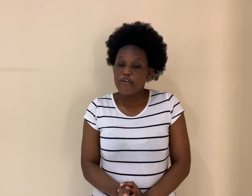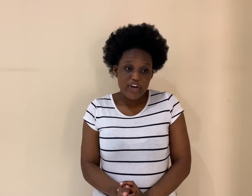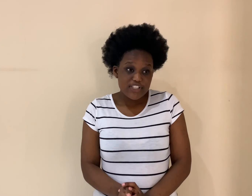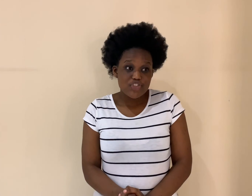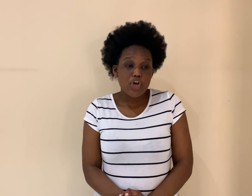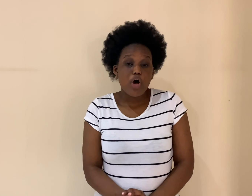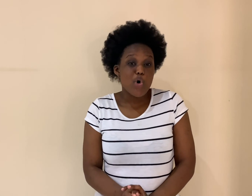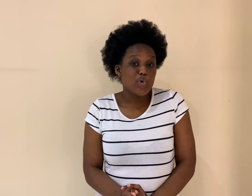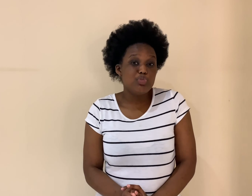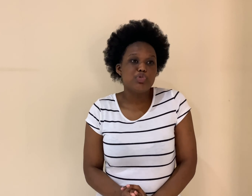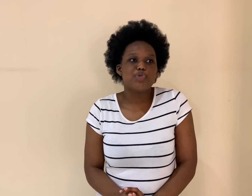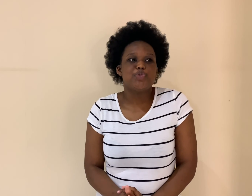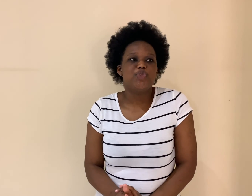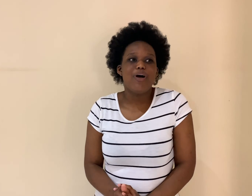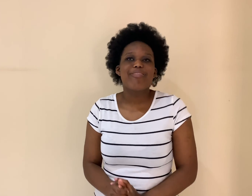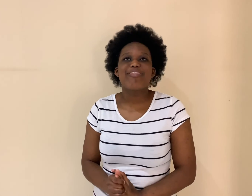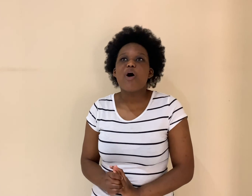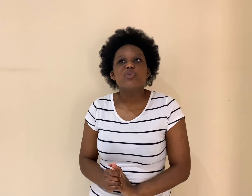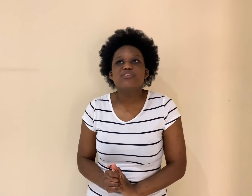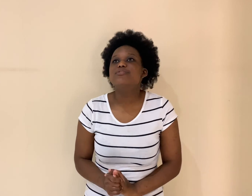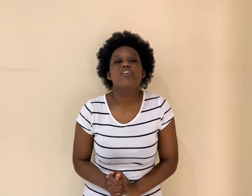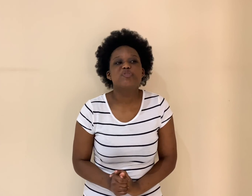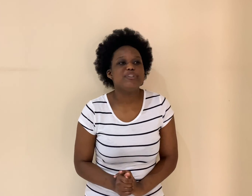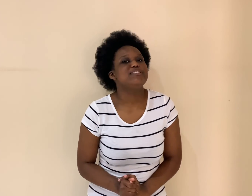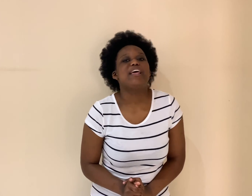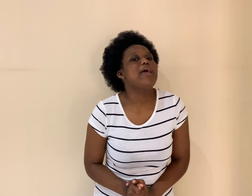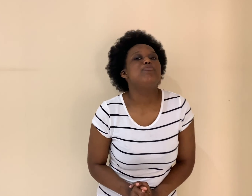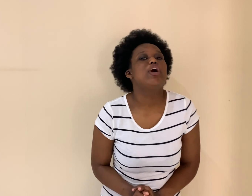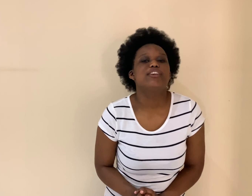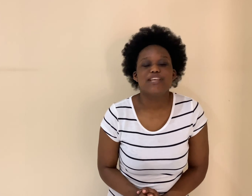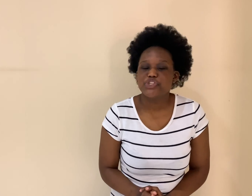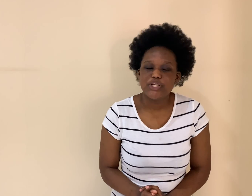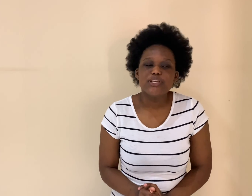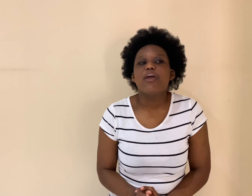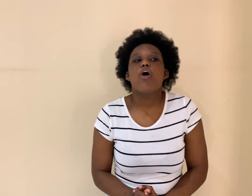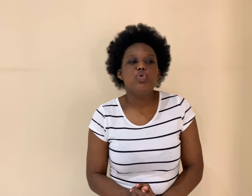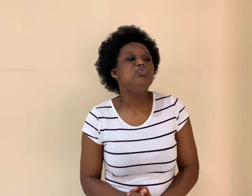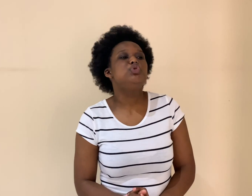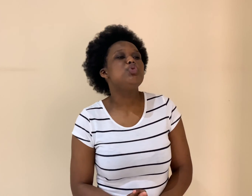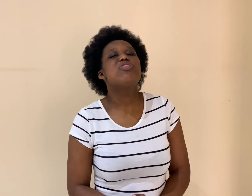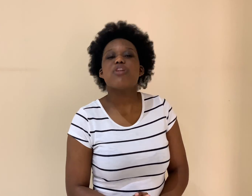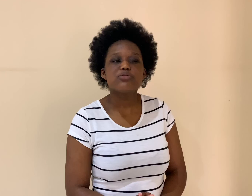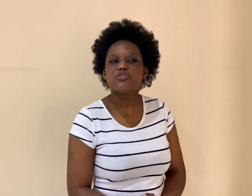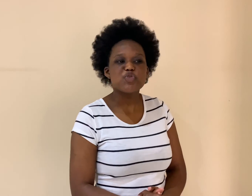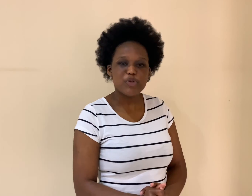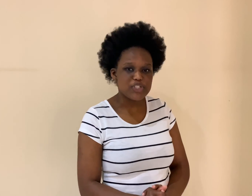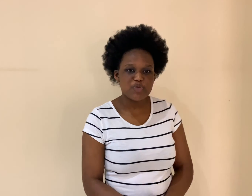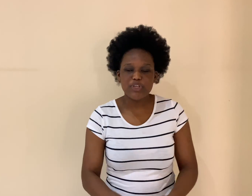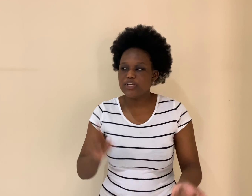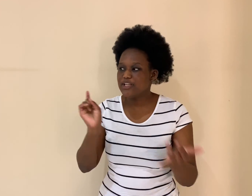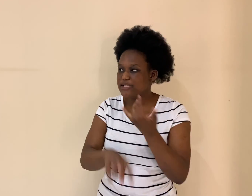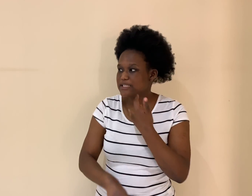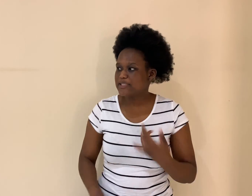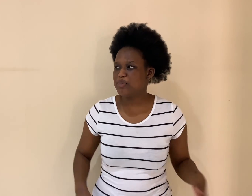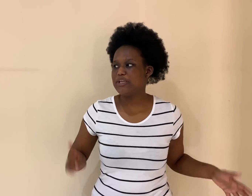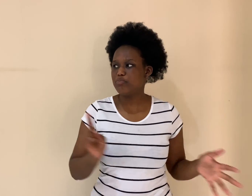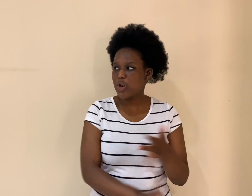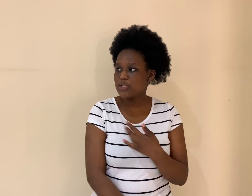Forests are home to thousands of species. They are not exaggerating. are home to thousands of species, be it insects, be it plants,